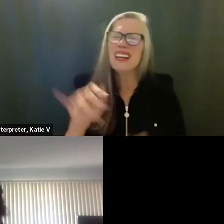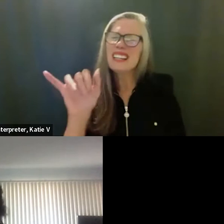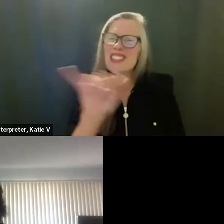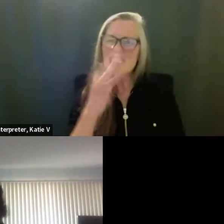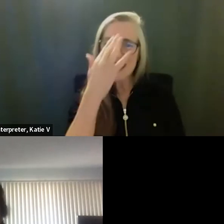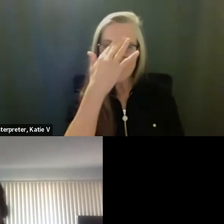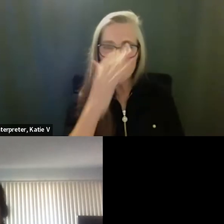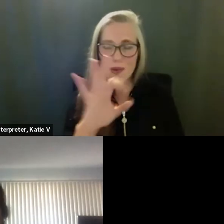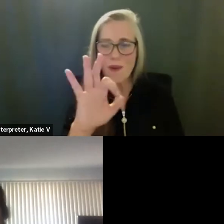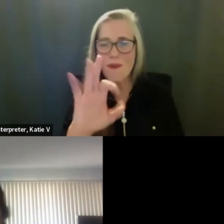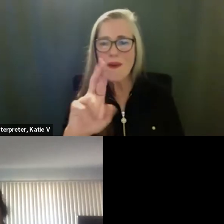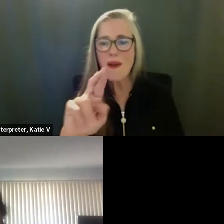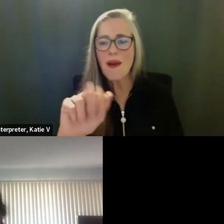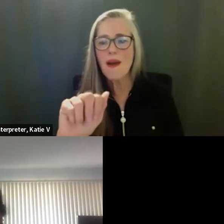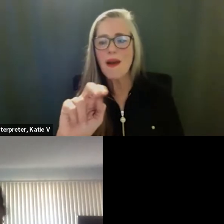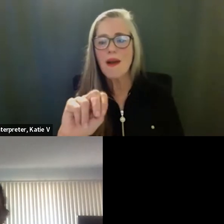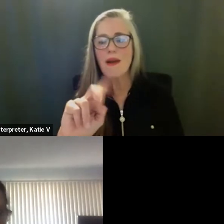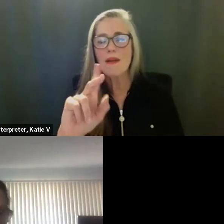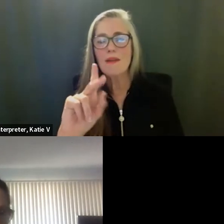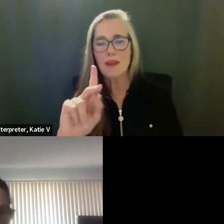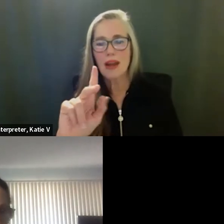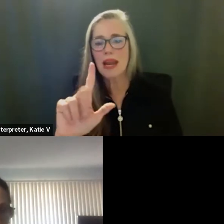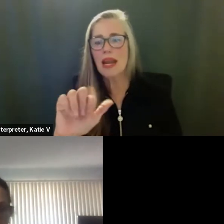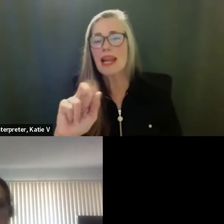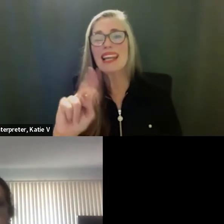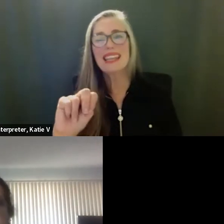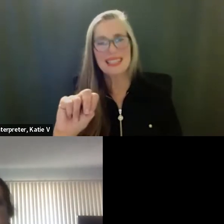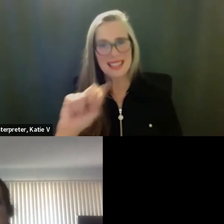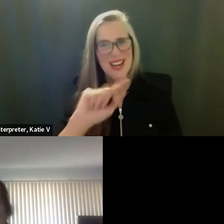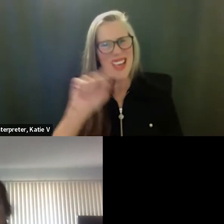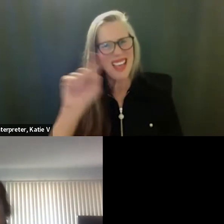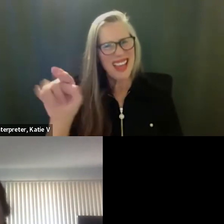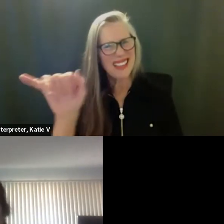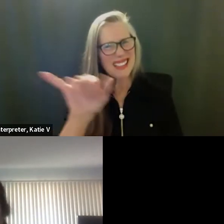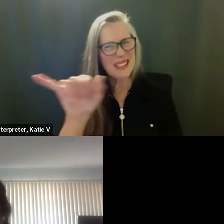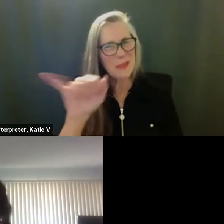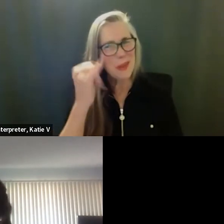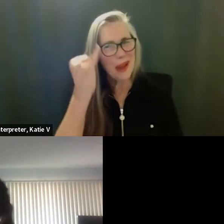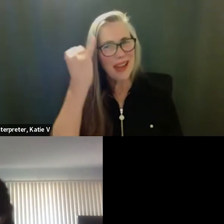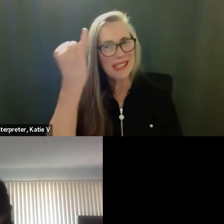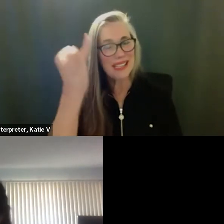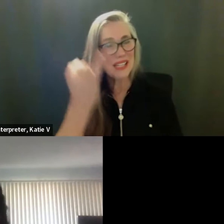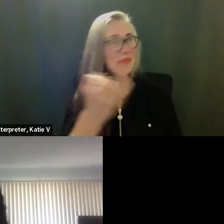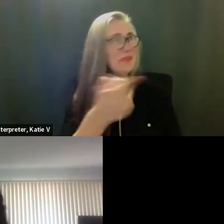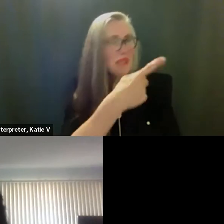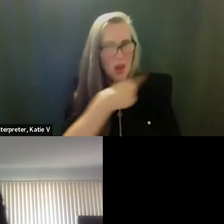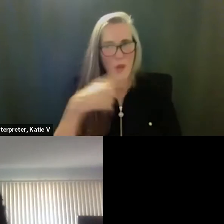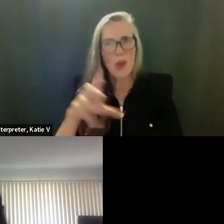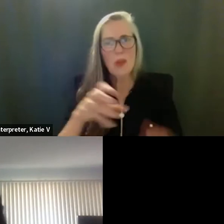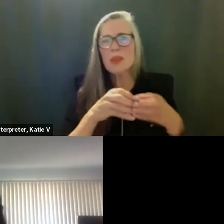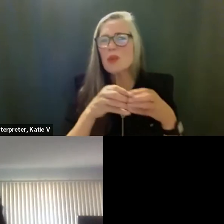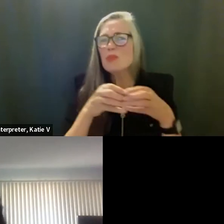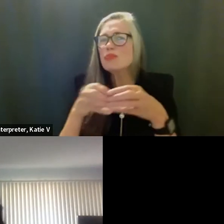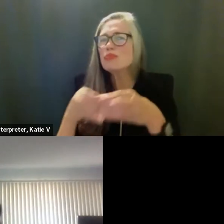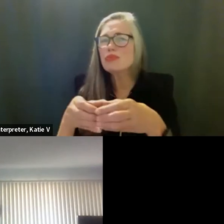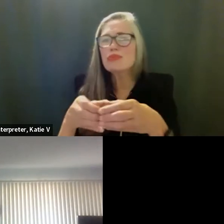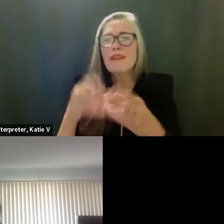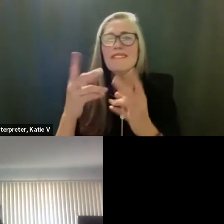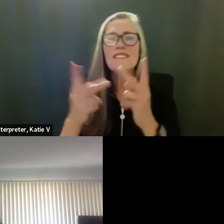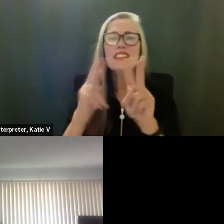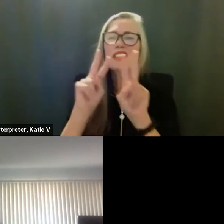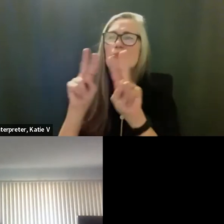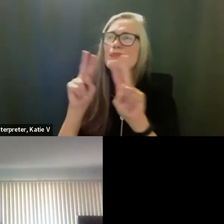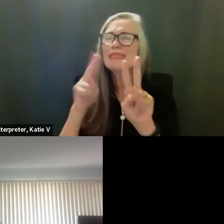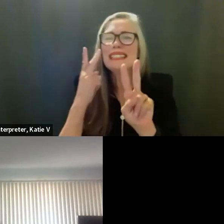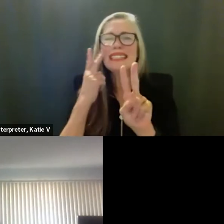Elementary School. And we all went there to visit and to, you know, to see how, how it's built and, you know, what kind of services they